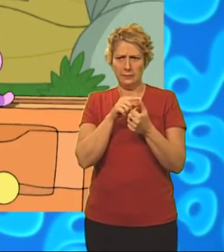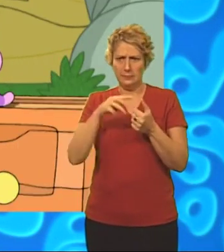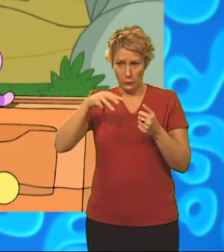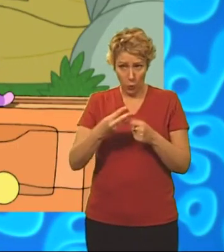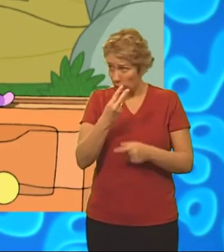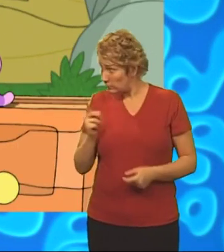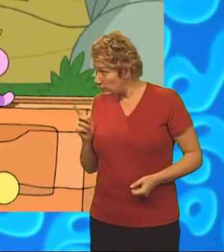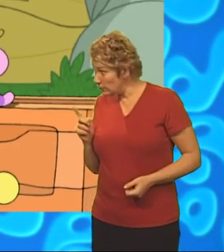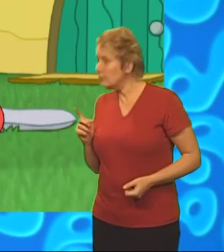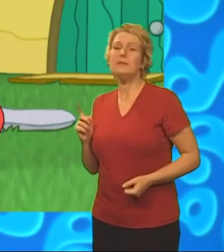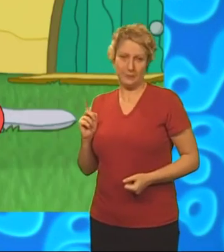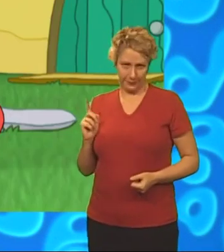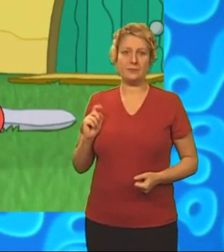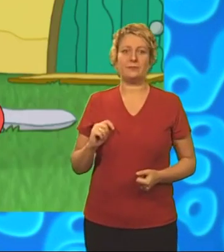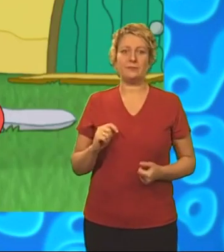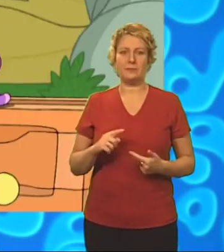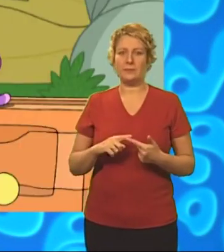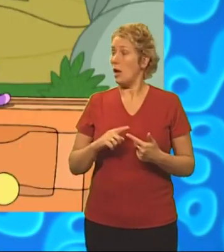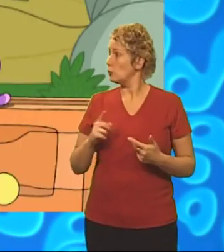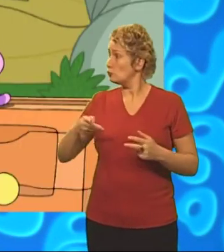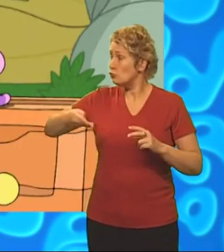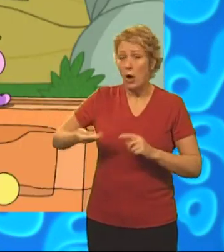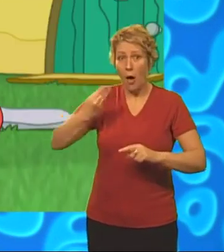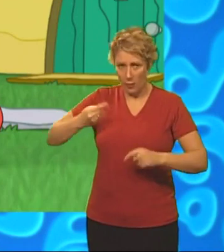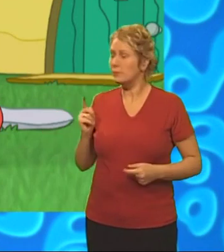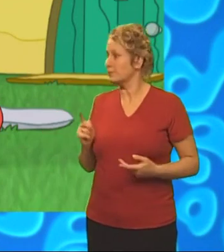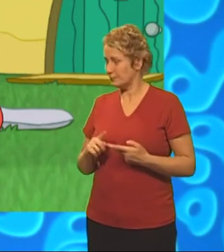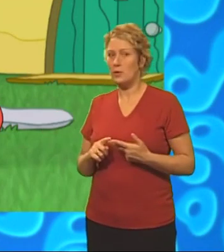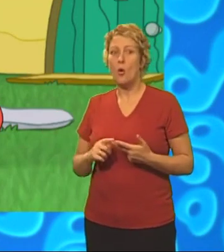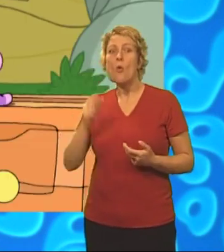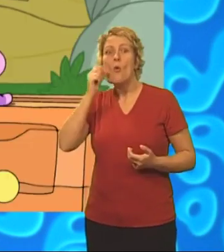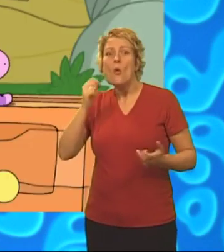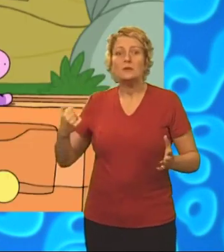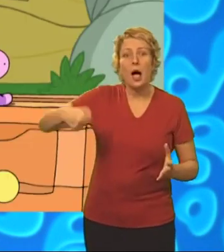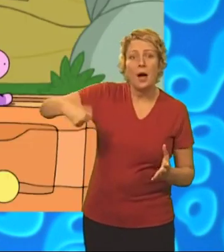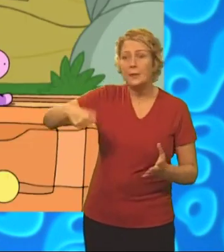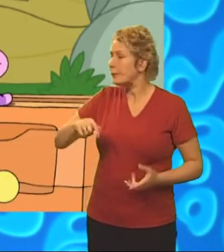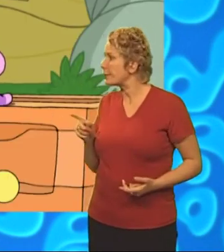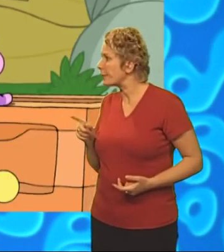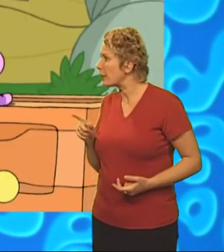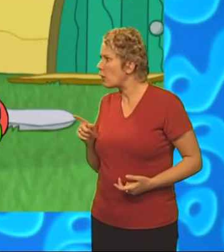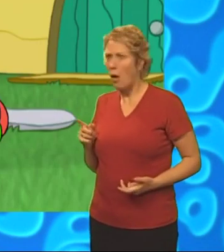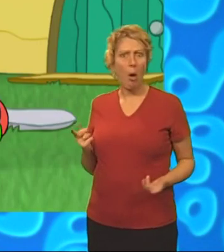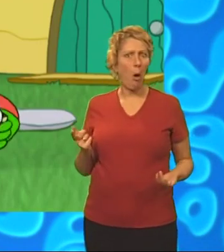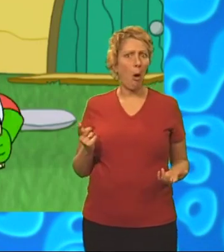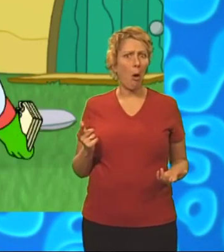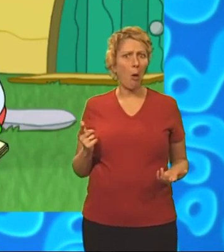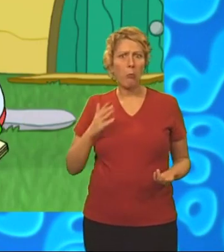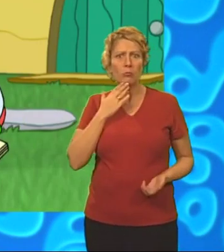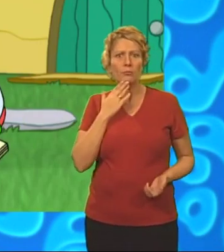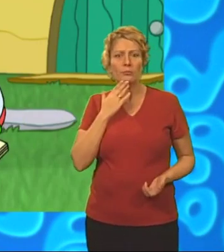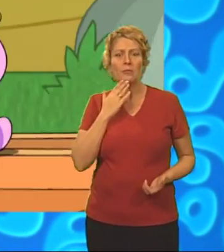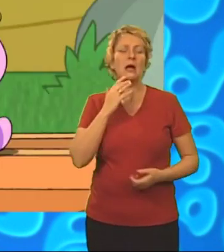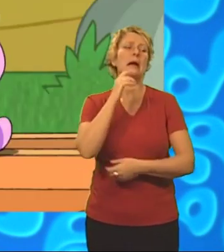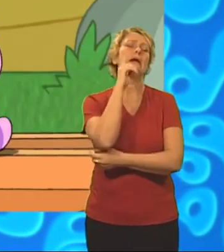Um, check. Trowel? Check. Watering can? Er, no. Oh,